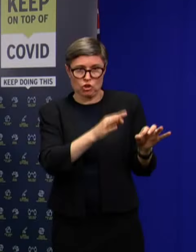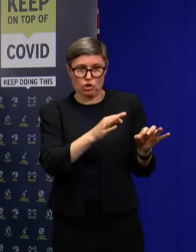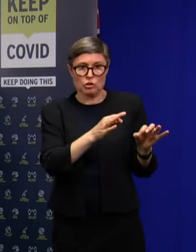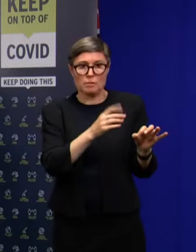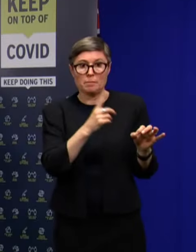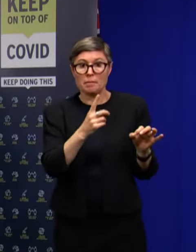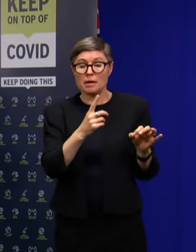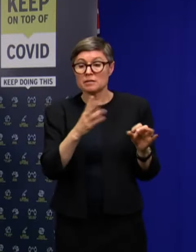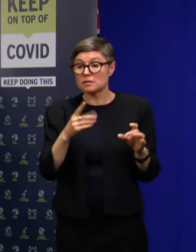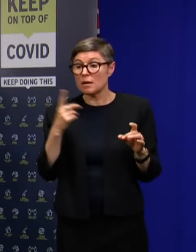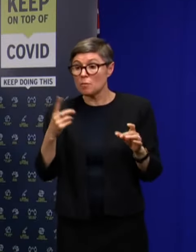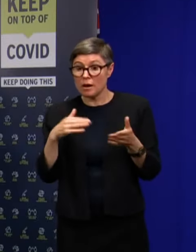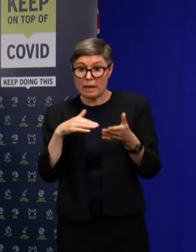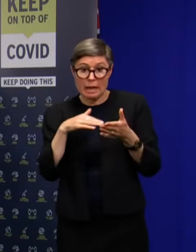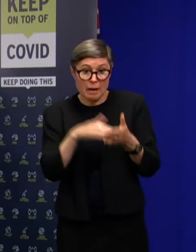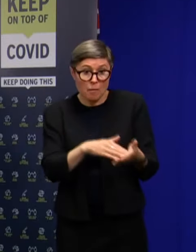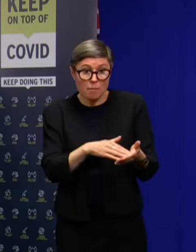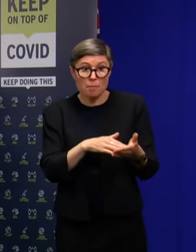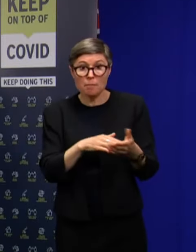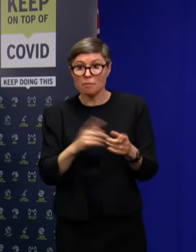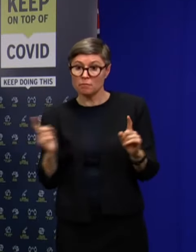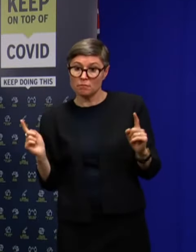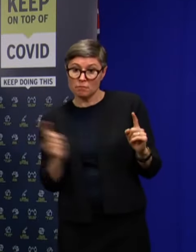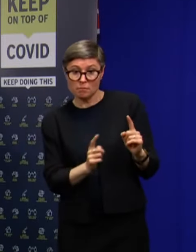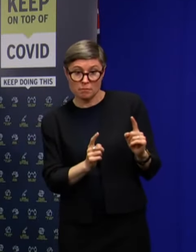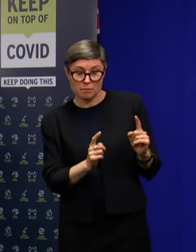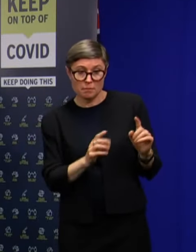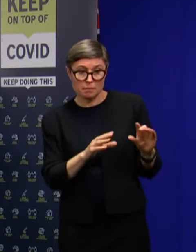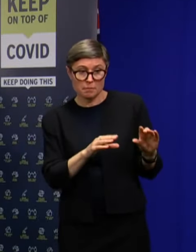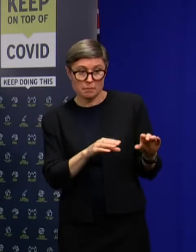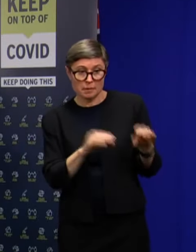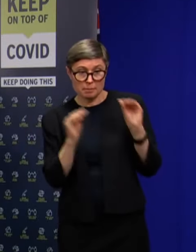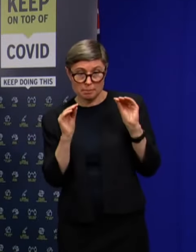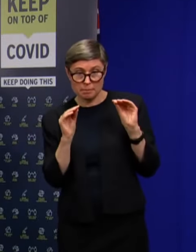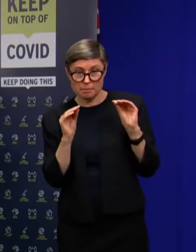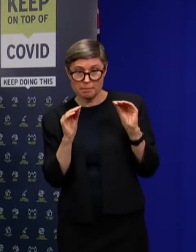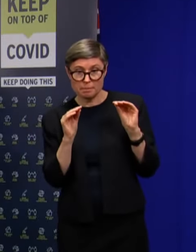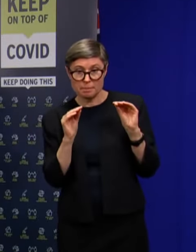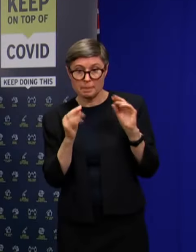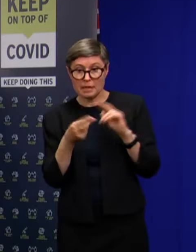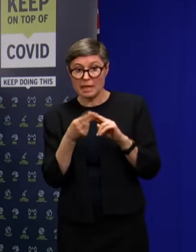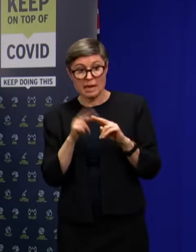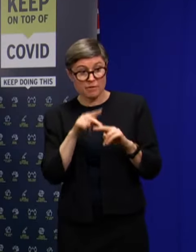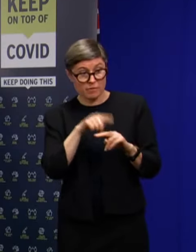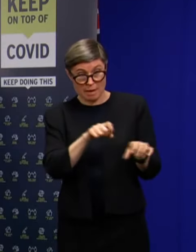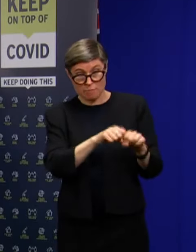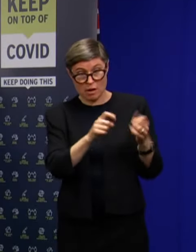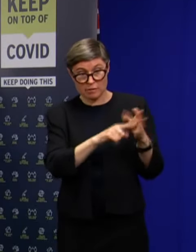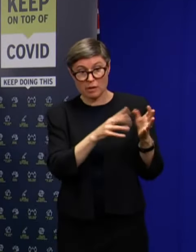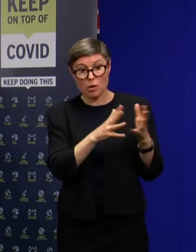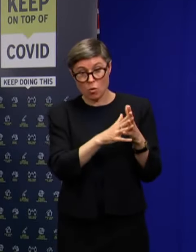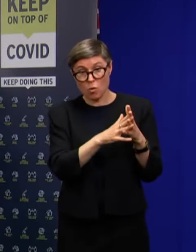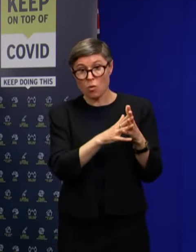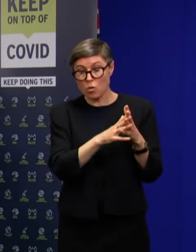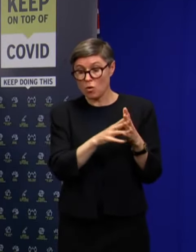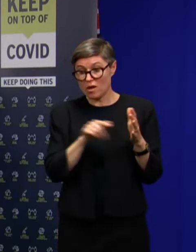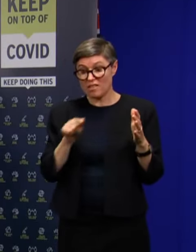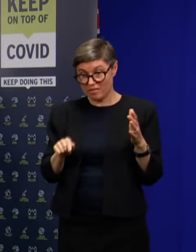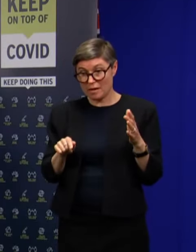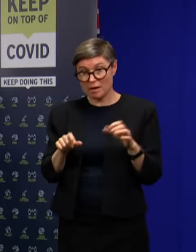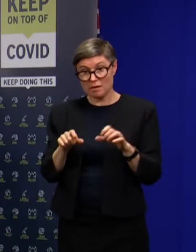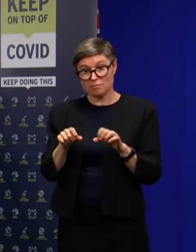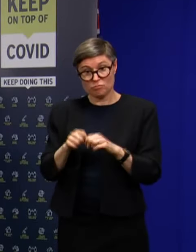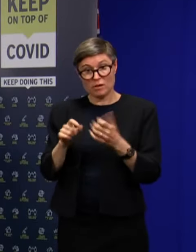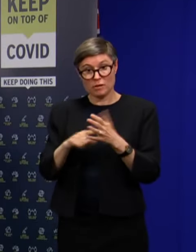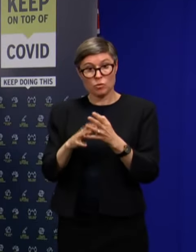abetting a criminal, sorry, while someone commits an offence is an offence. But again, that's a matter for